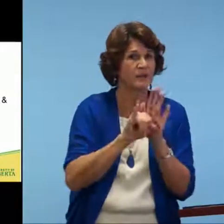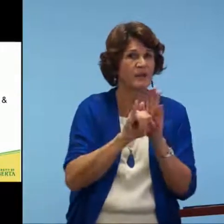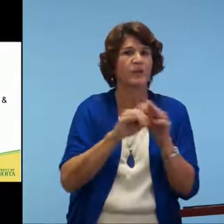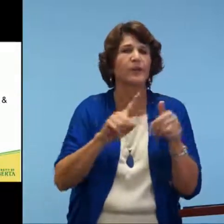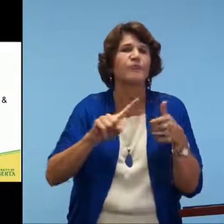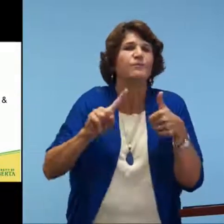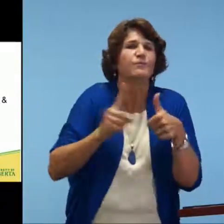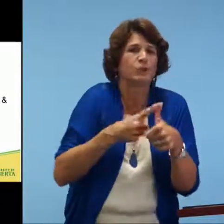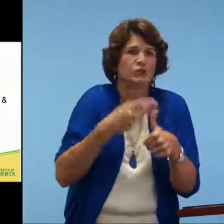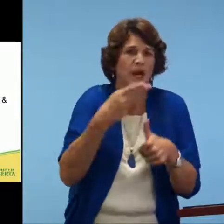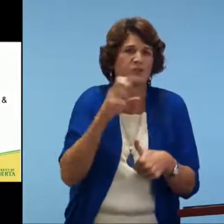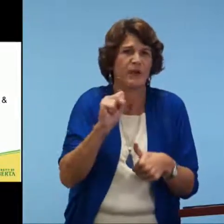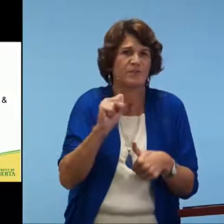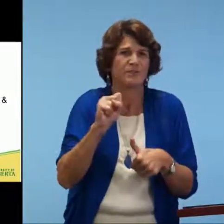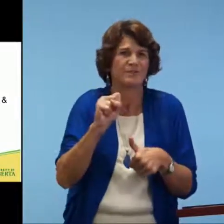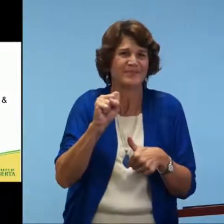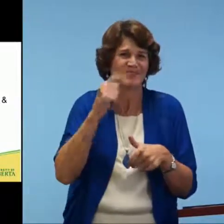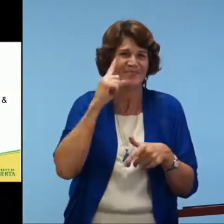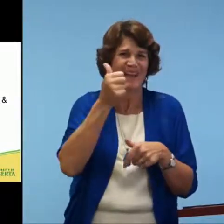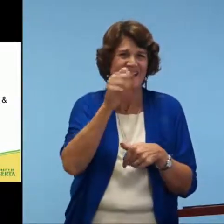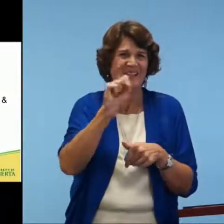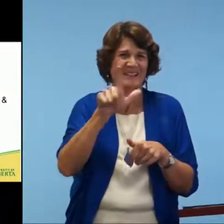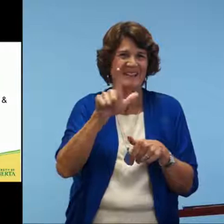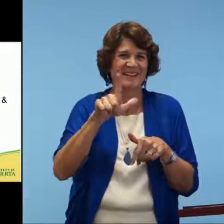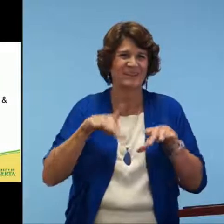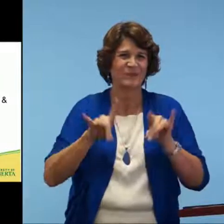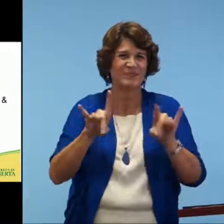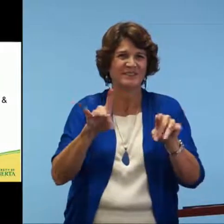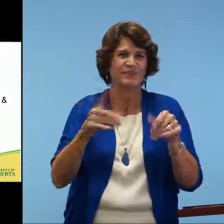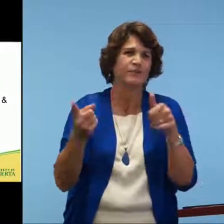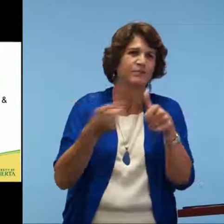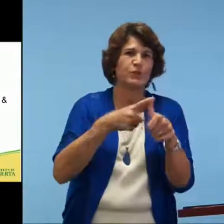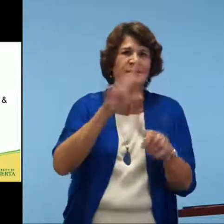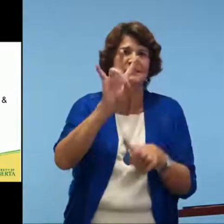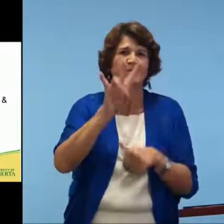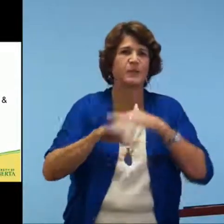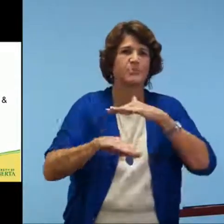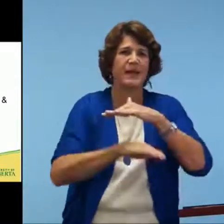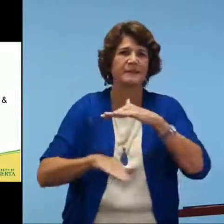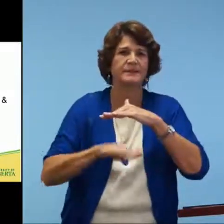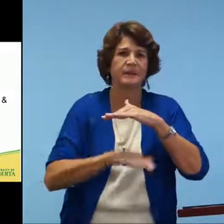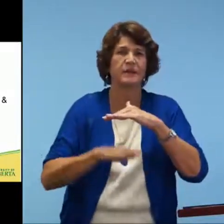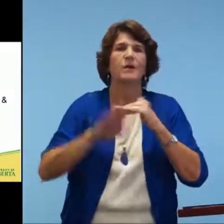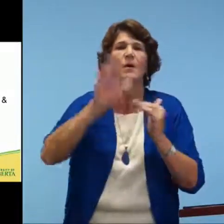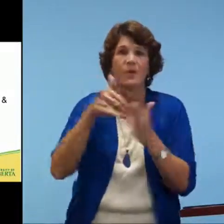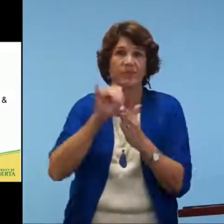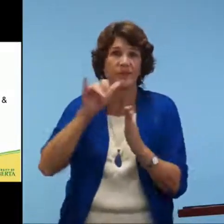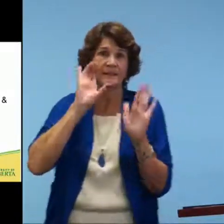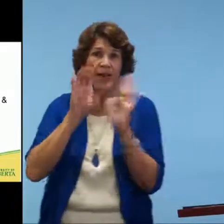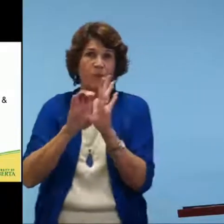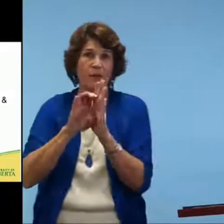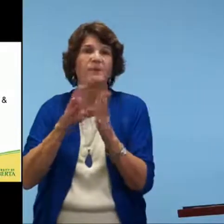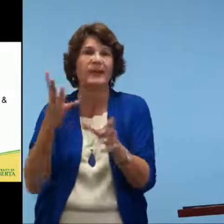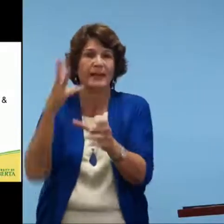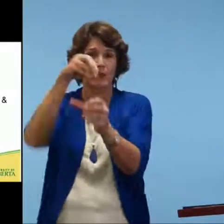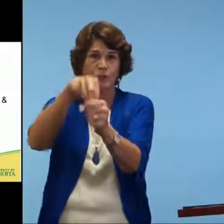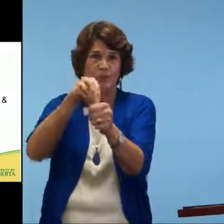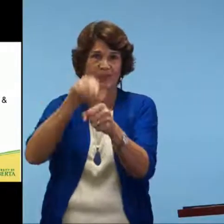children should be able to identify their first handshakes in ASL. The first basic handshakes. And all of those diagrams